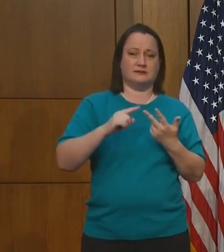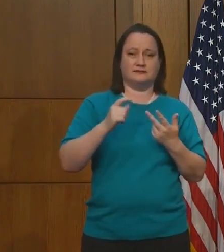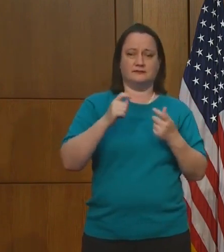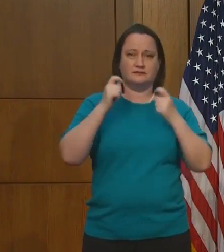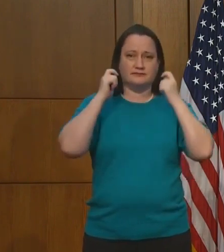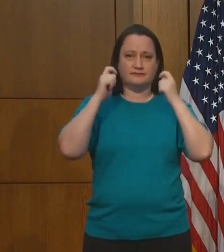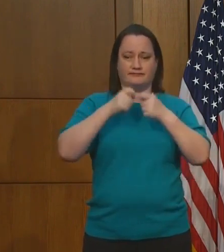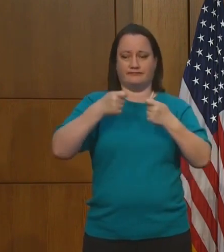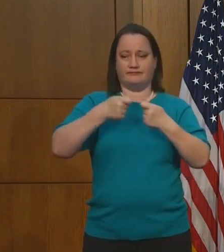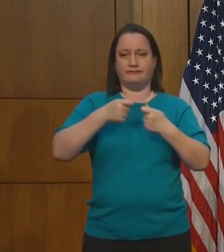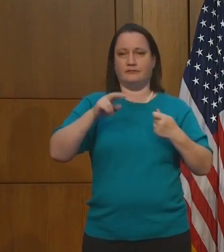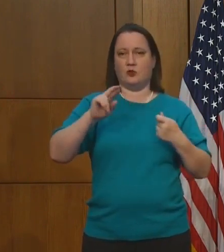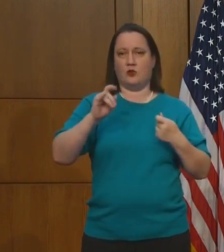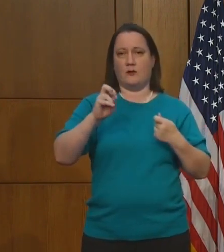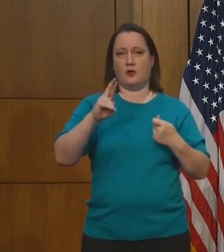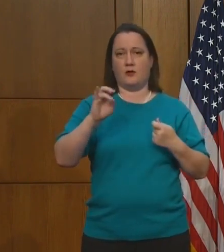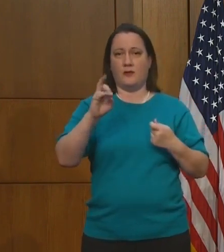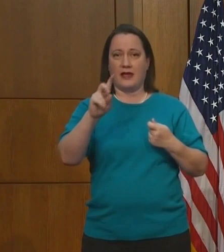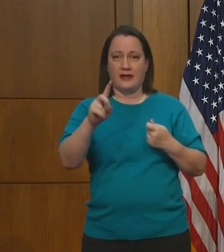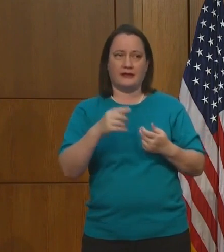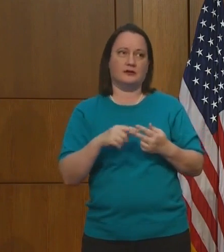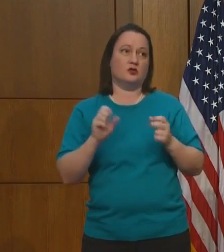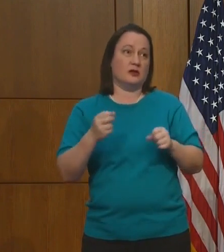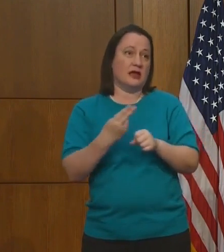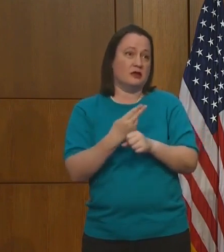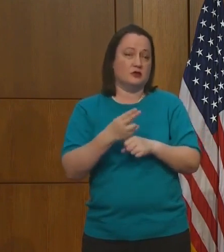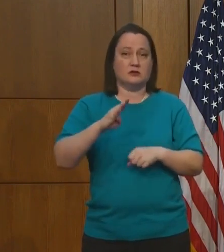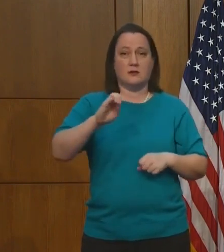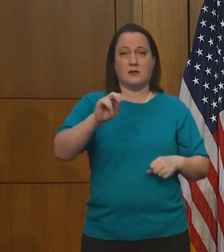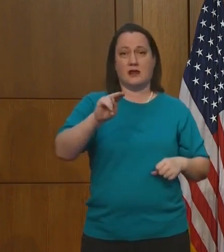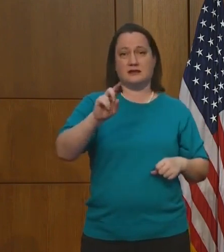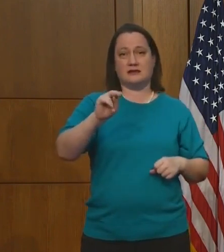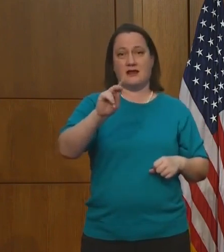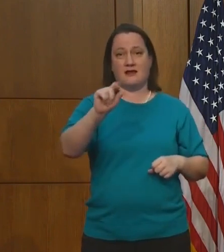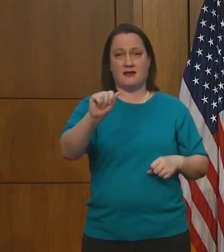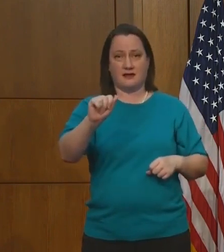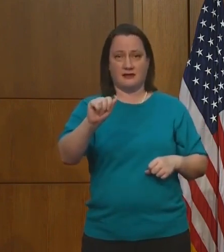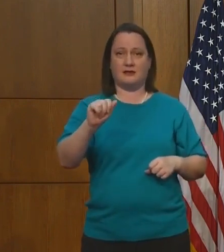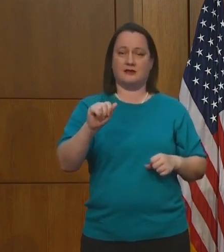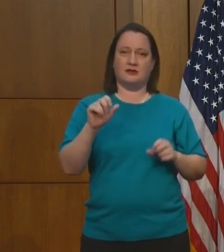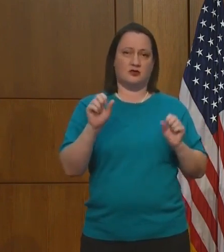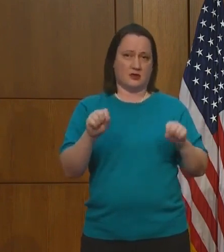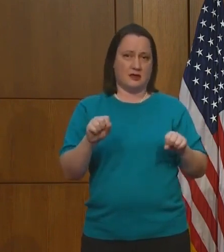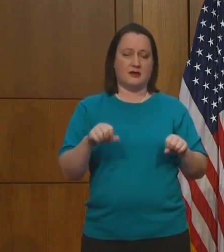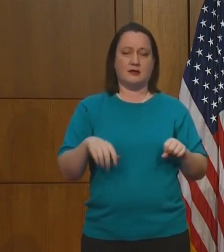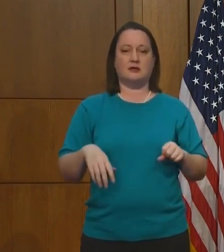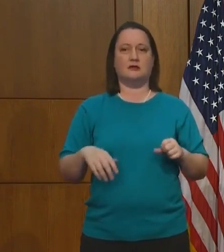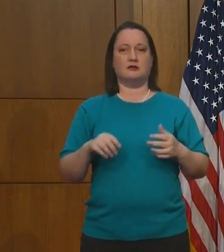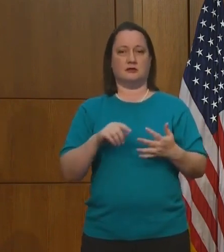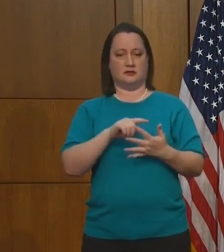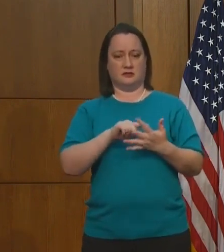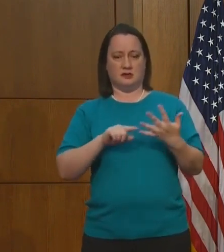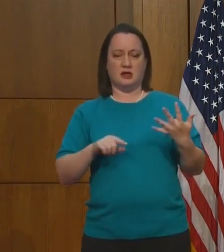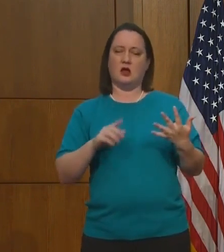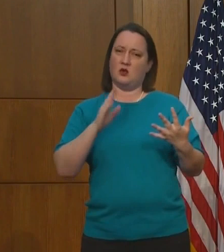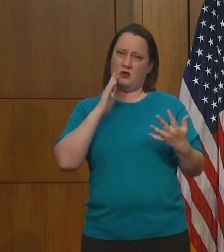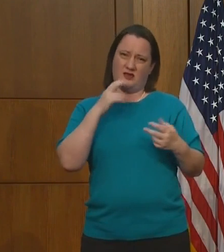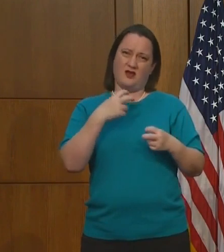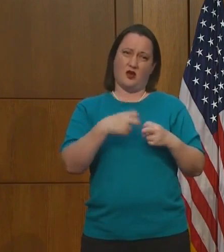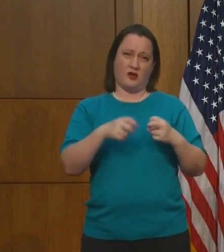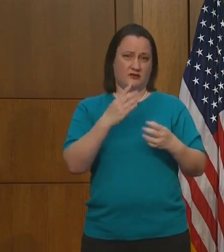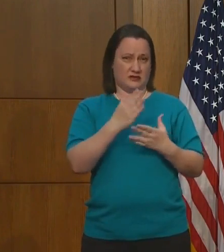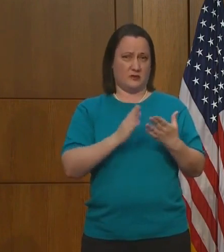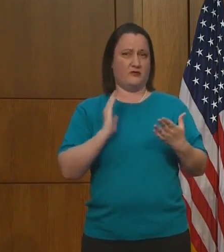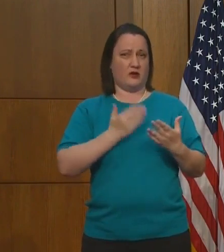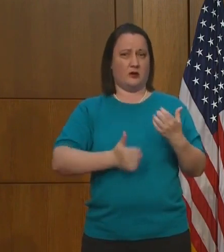You can all even grab a bandana. I know that even these steps are going to be difficult for